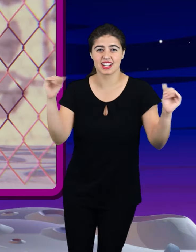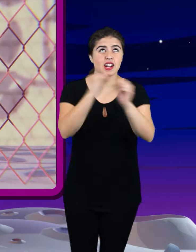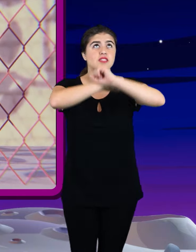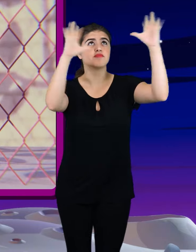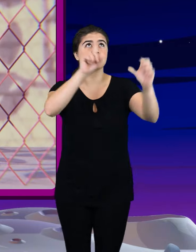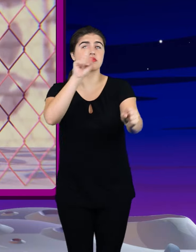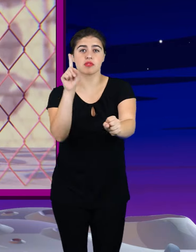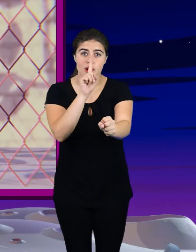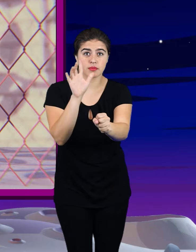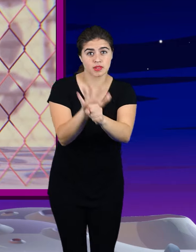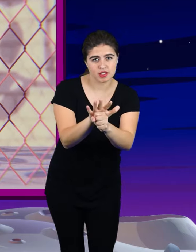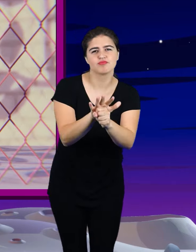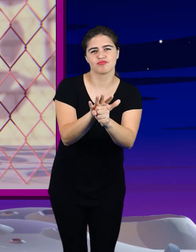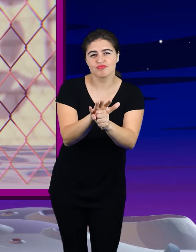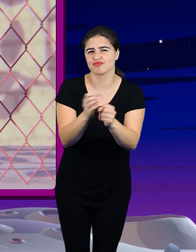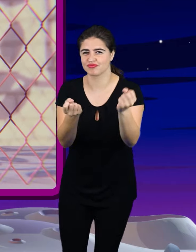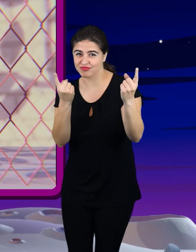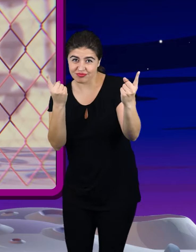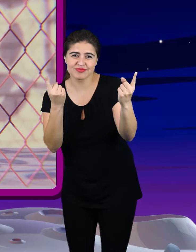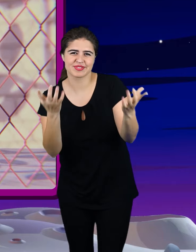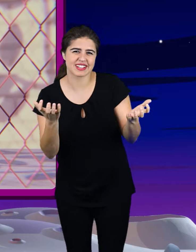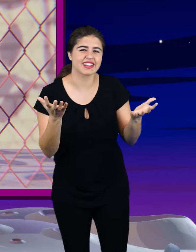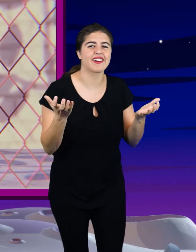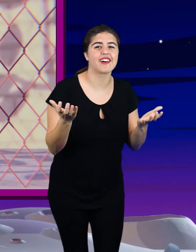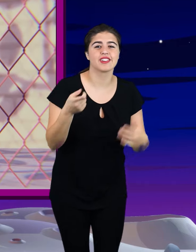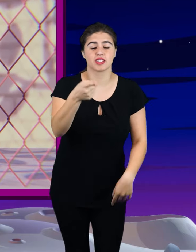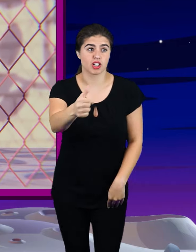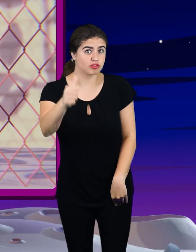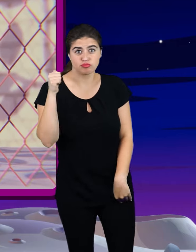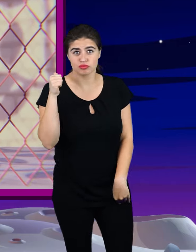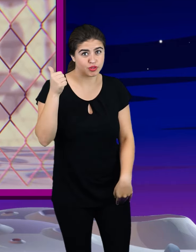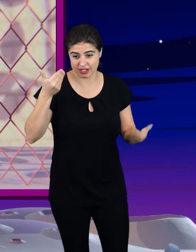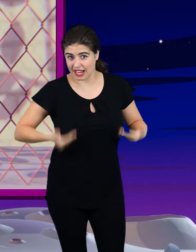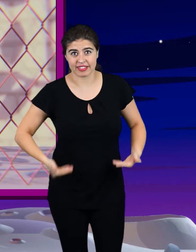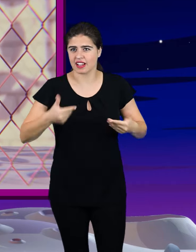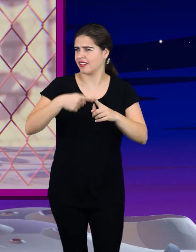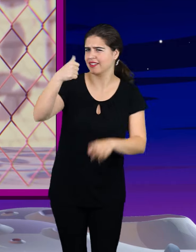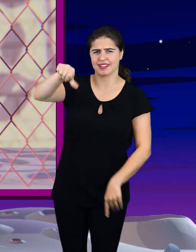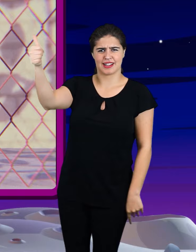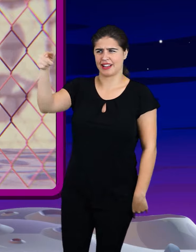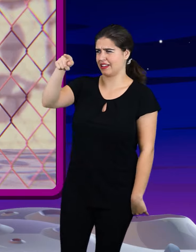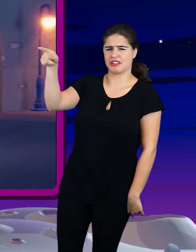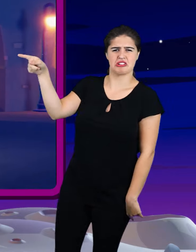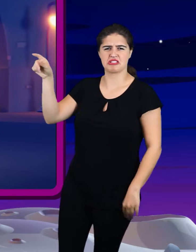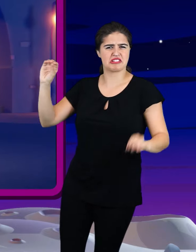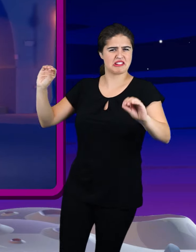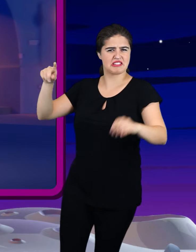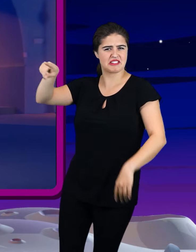A full commitment's what I'm thinking of I'll wouldn't get this from any other guy